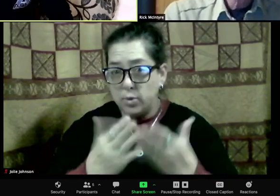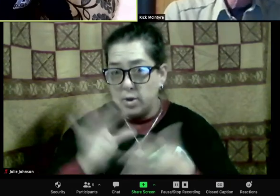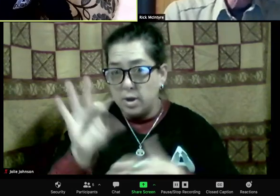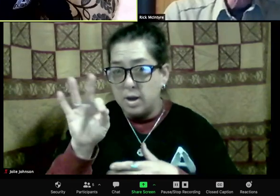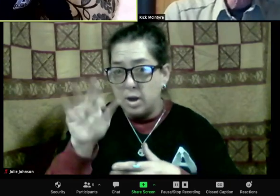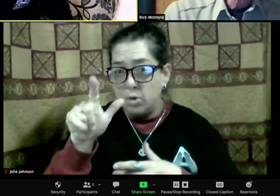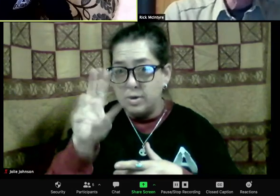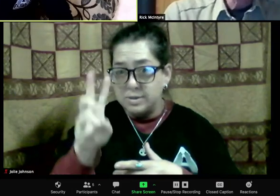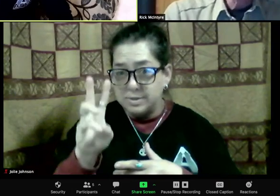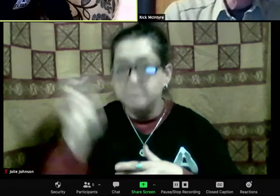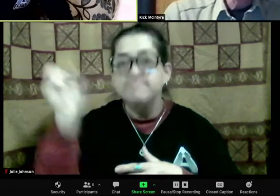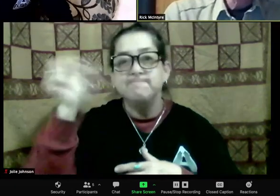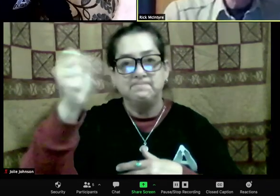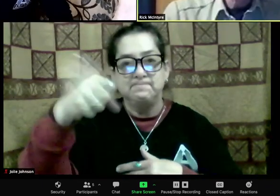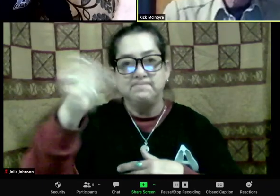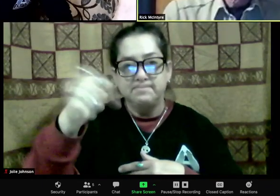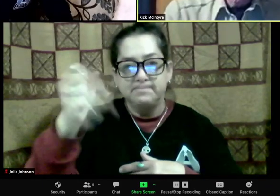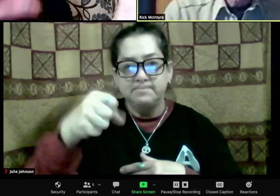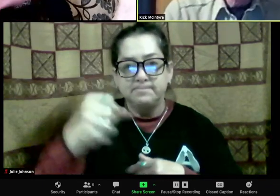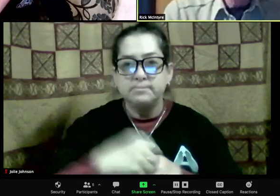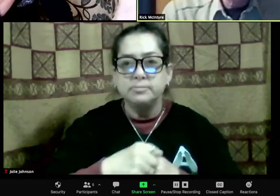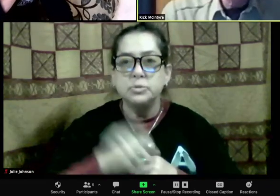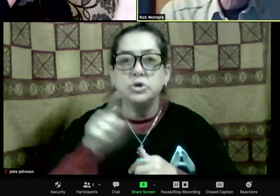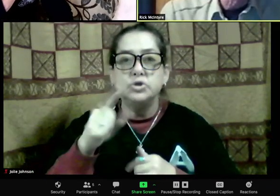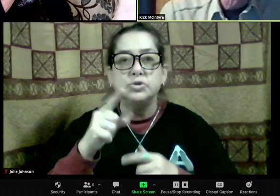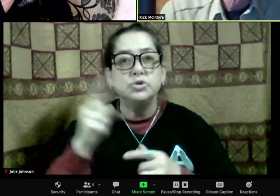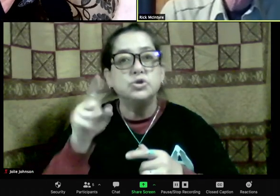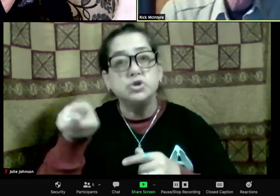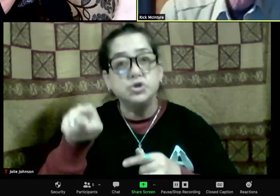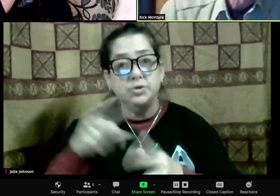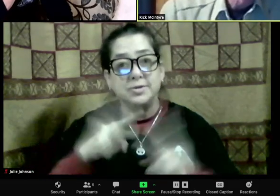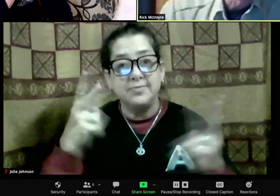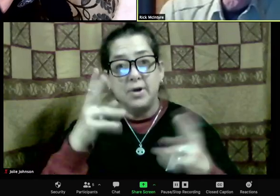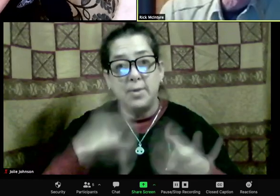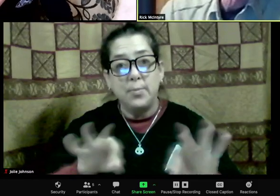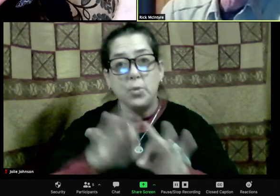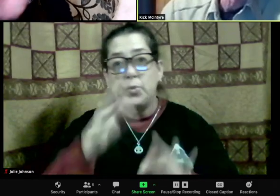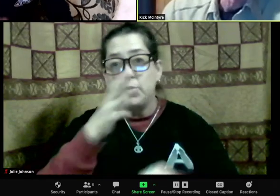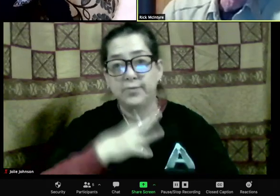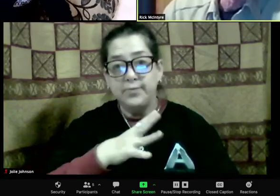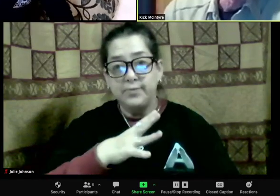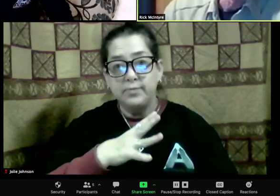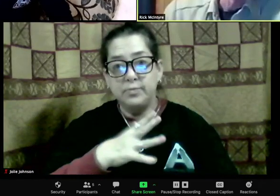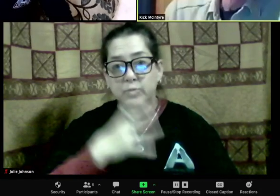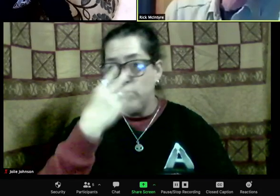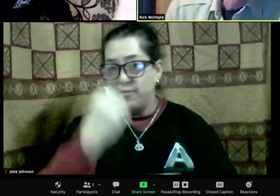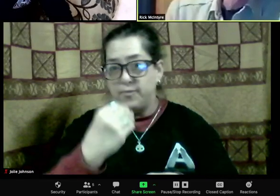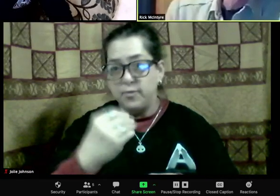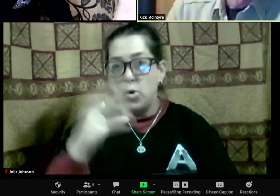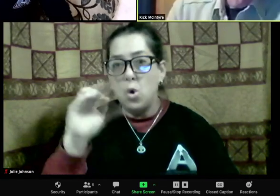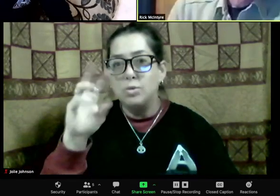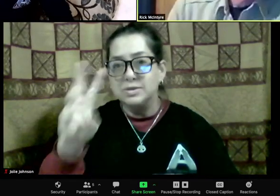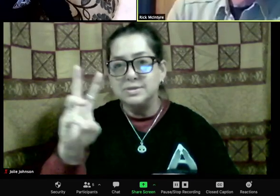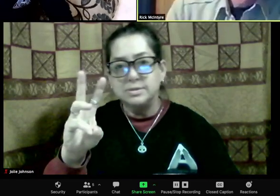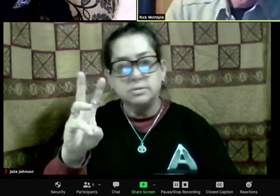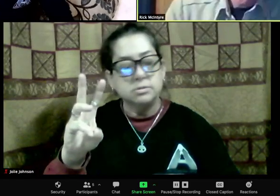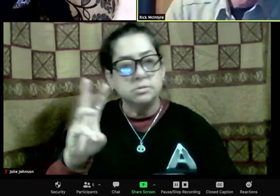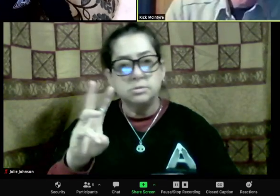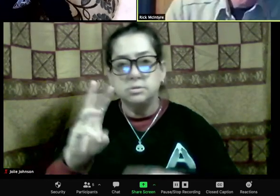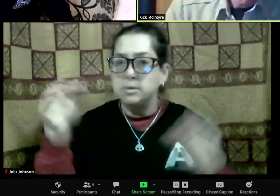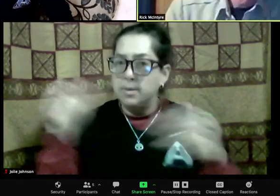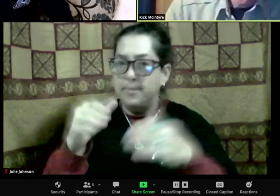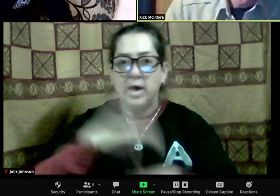makes me laugh when people are like, you know, I don't want to get eaten by wolves at night. And they're so skittish and so, so wary of people.